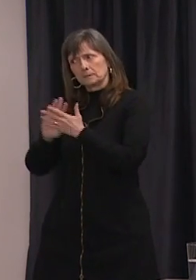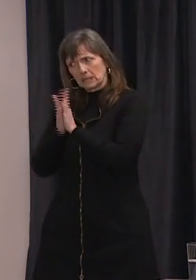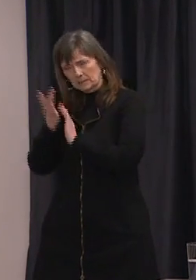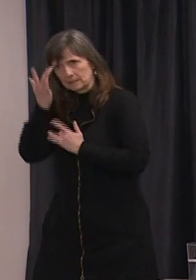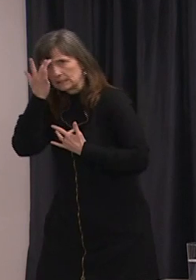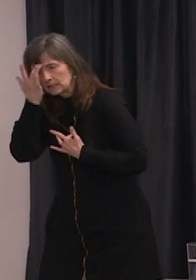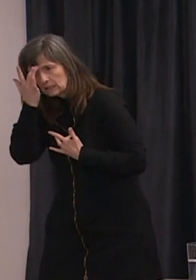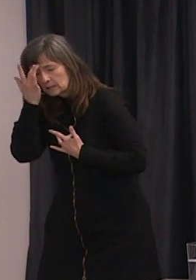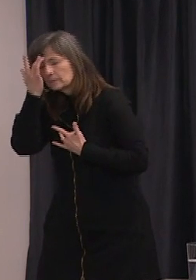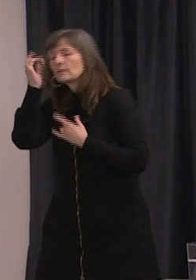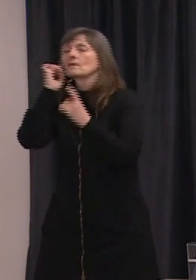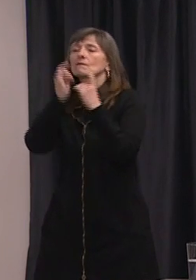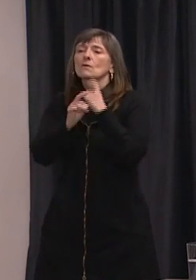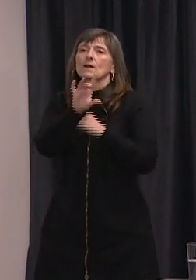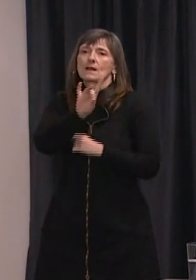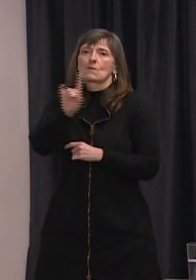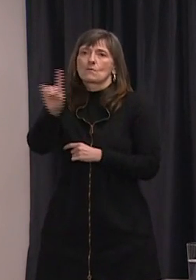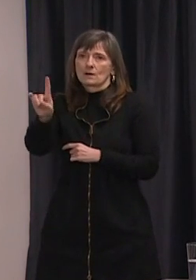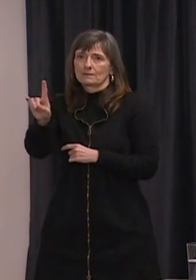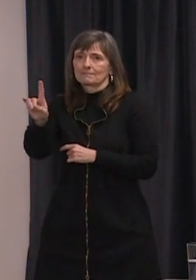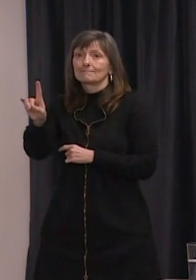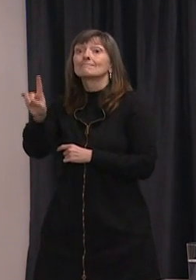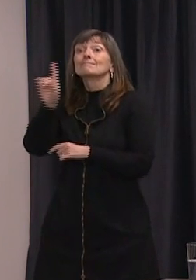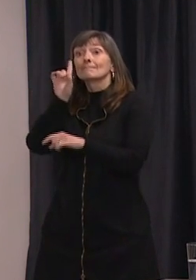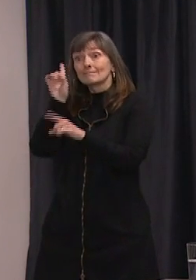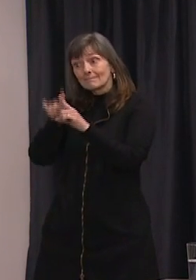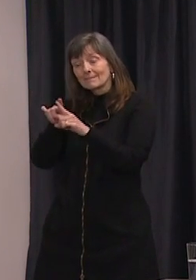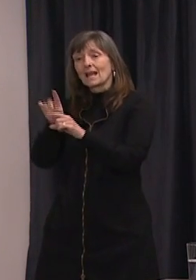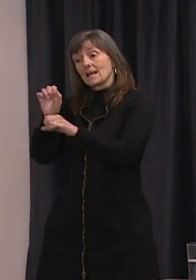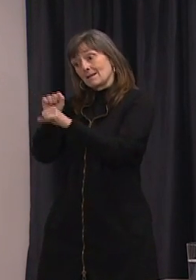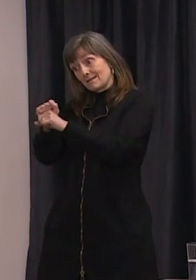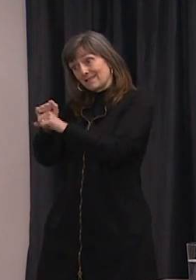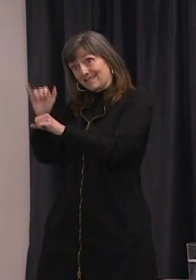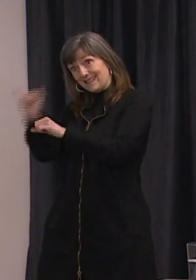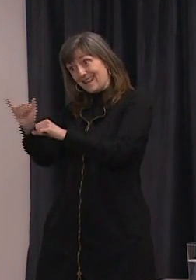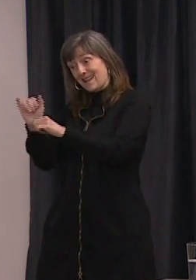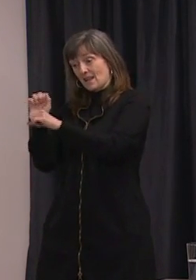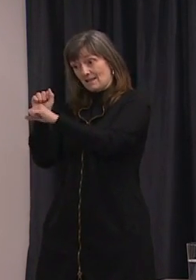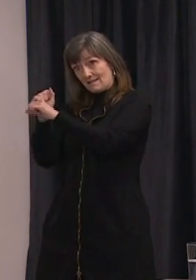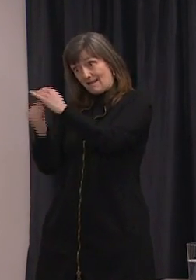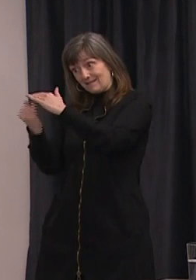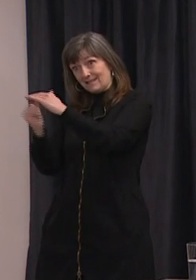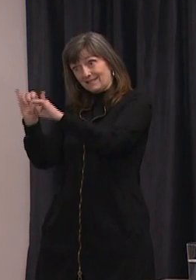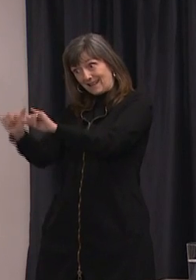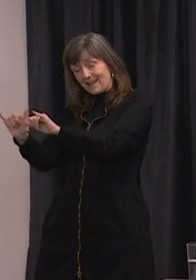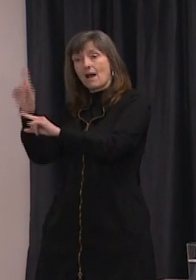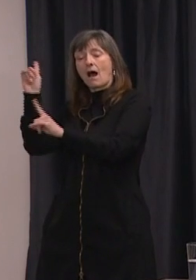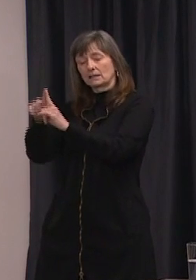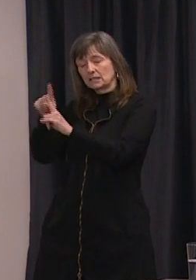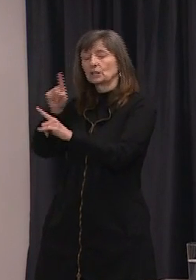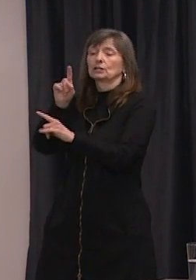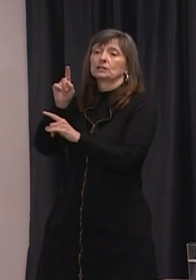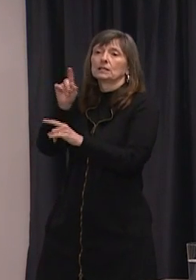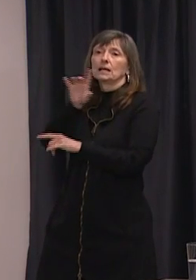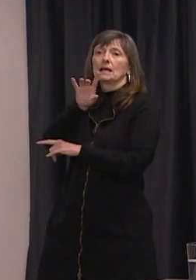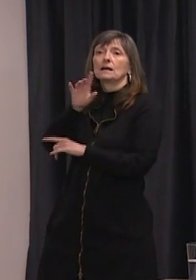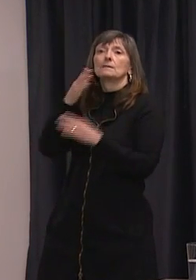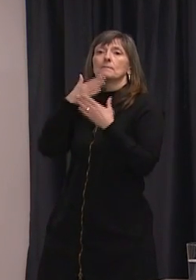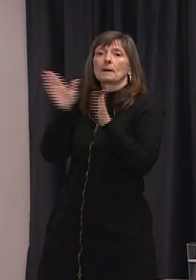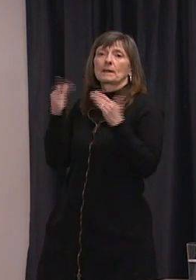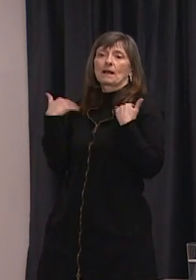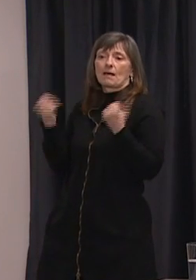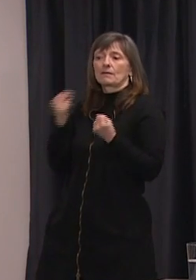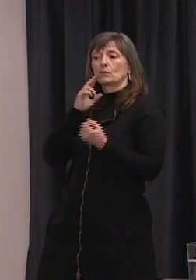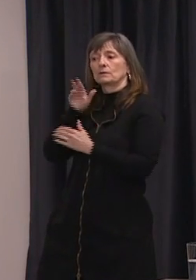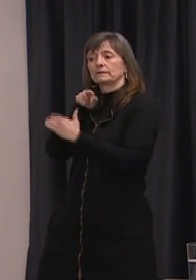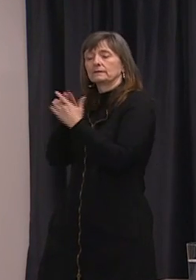need to continue with self-isolation until public health advises otherwise. If you do not develop symptoms, you